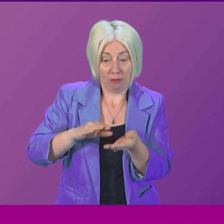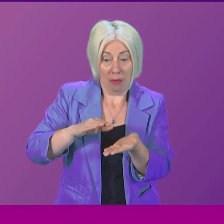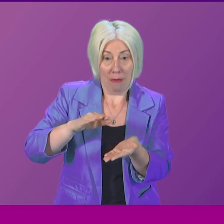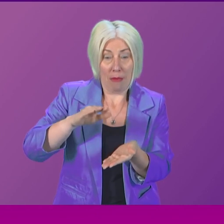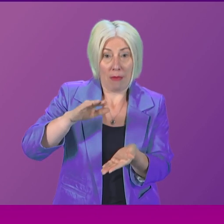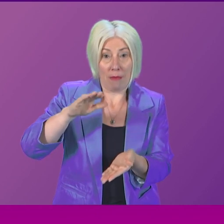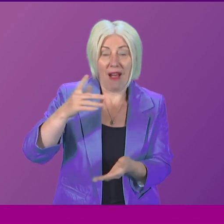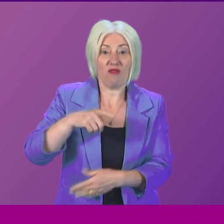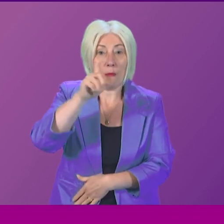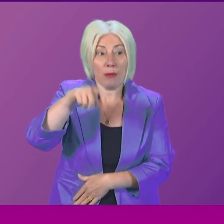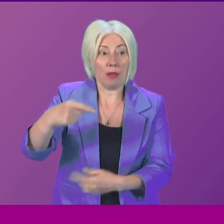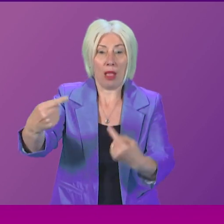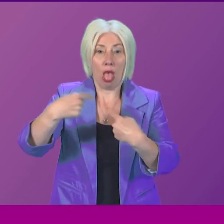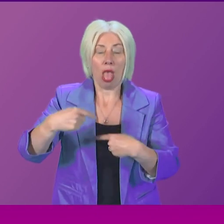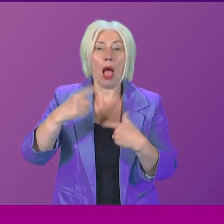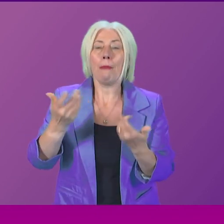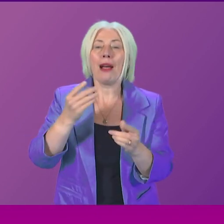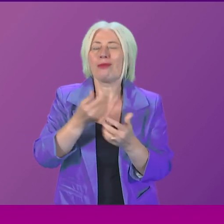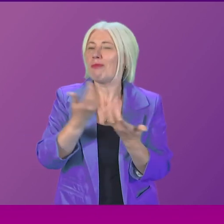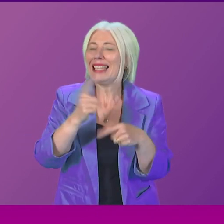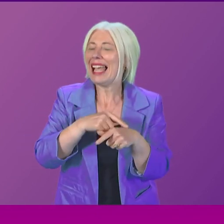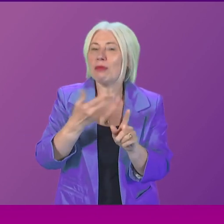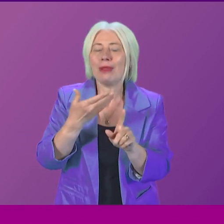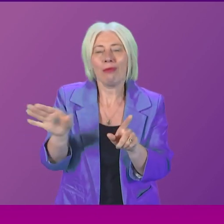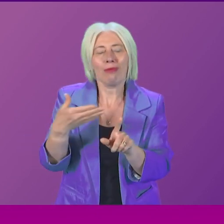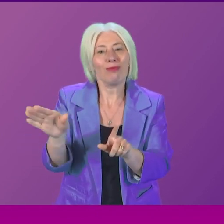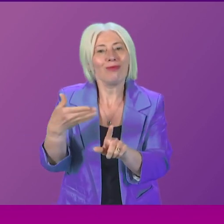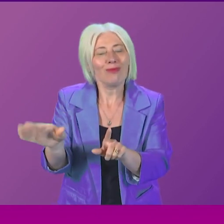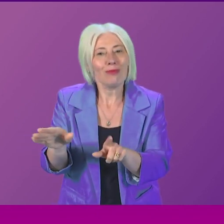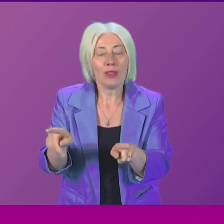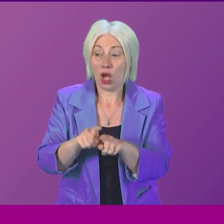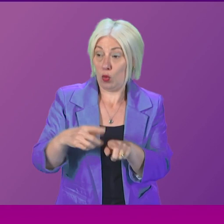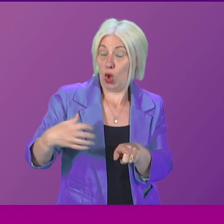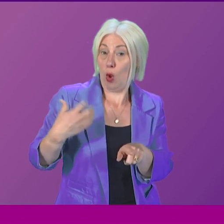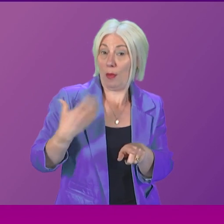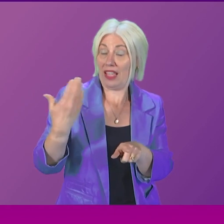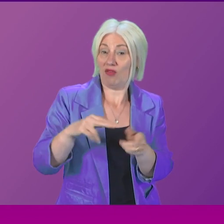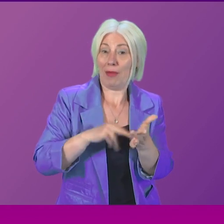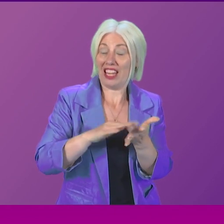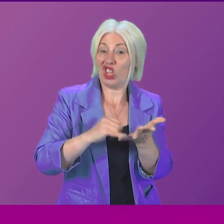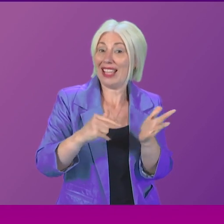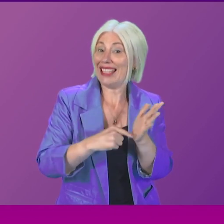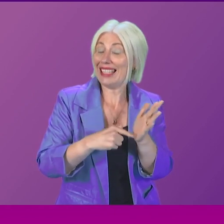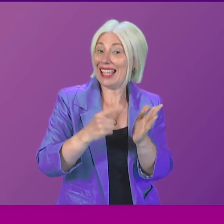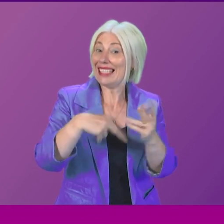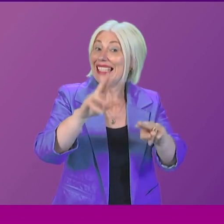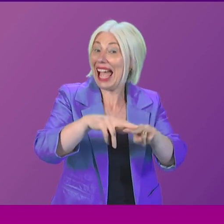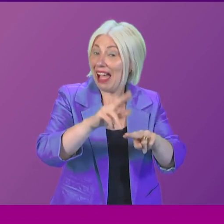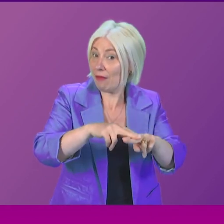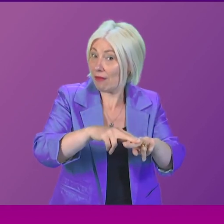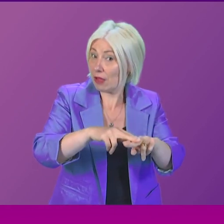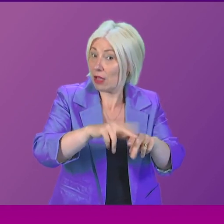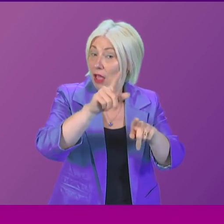but in many cases were dismissed. Complaints were growing as well from NHS Tayside staff, who appear to have